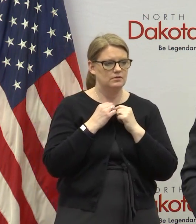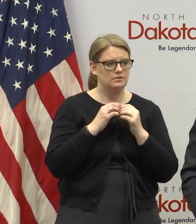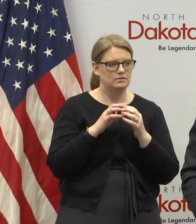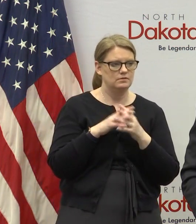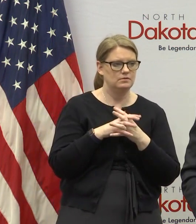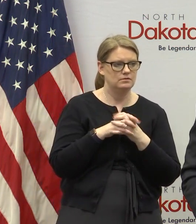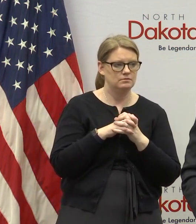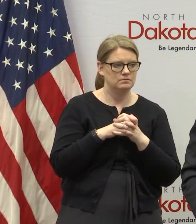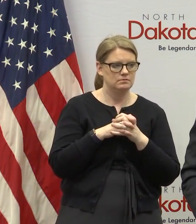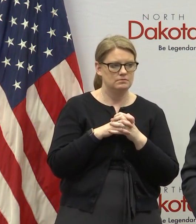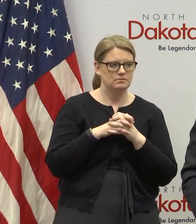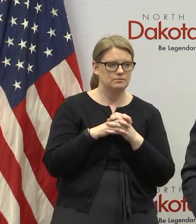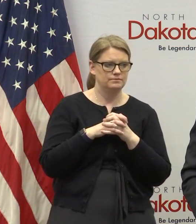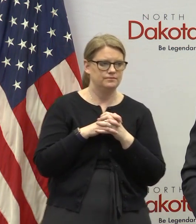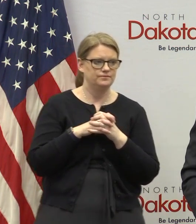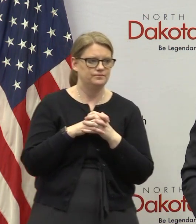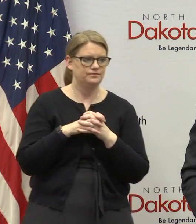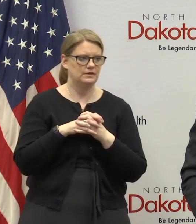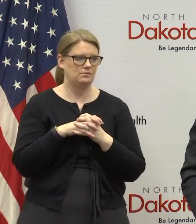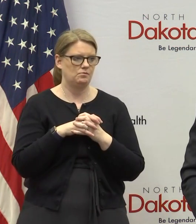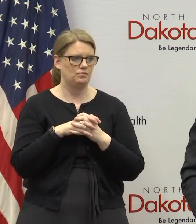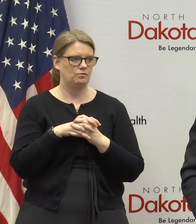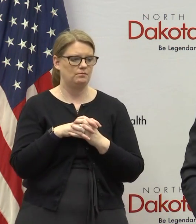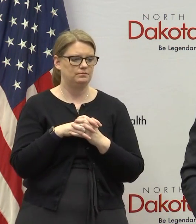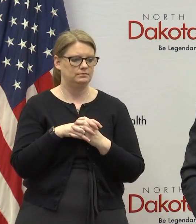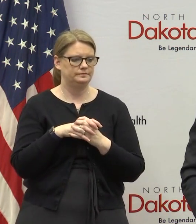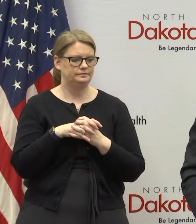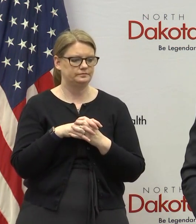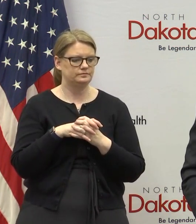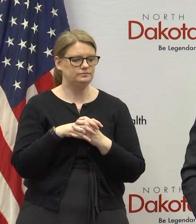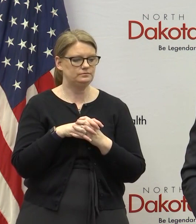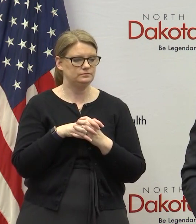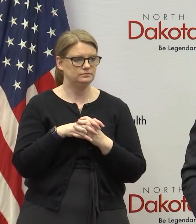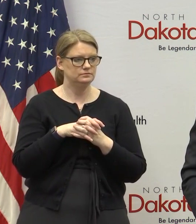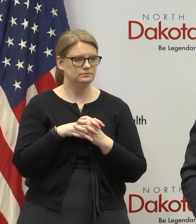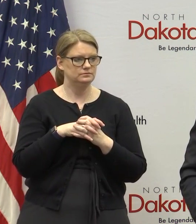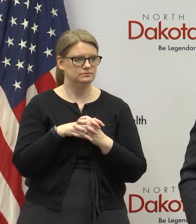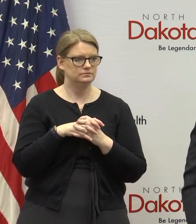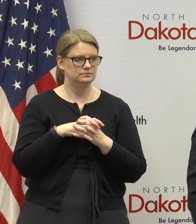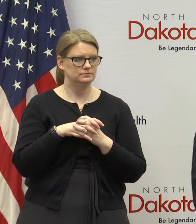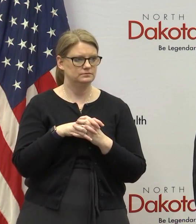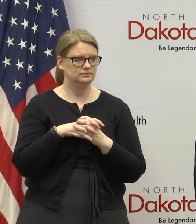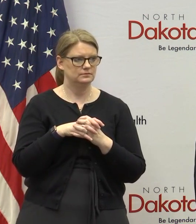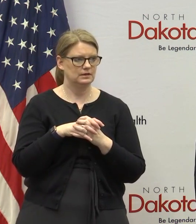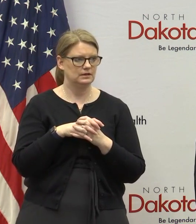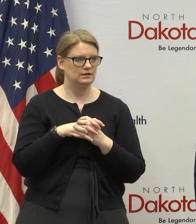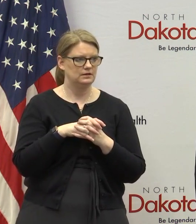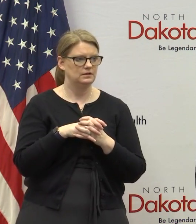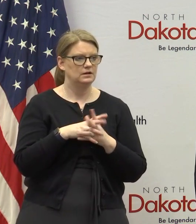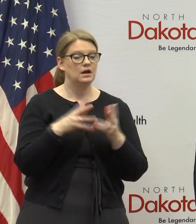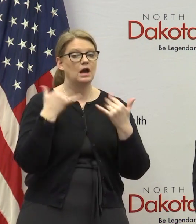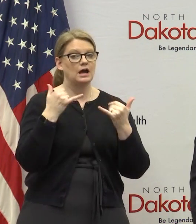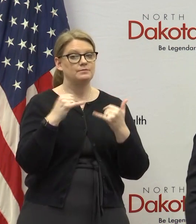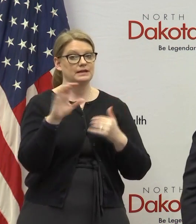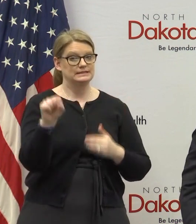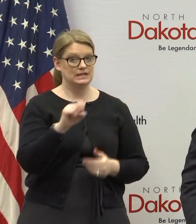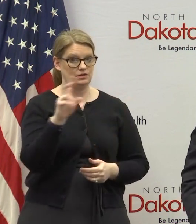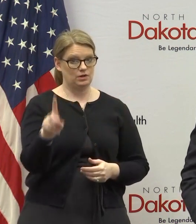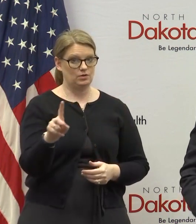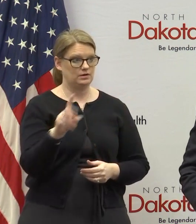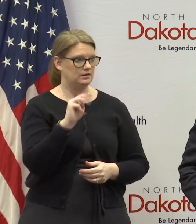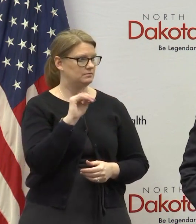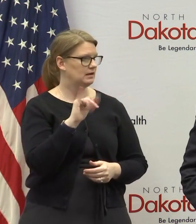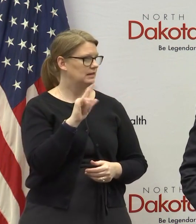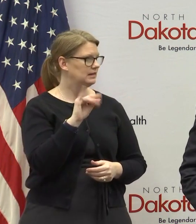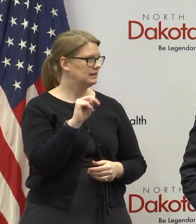i can give you an update on south dakota but my